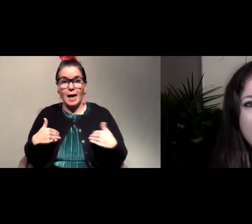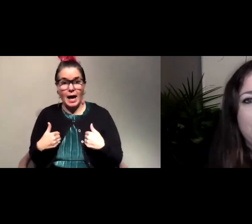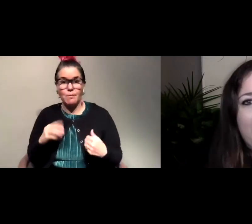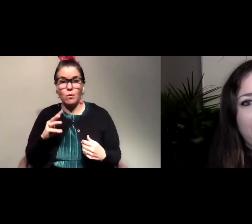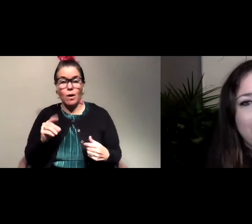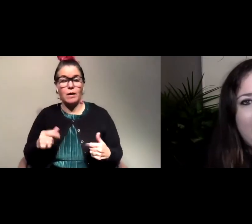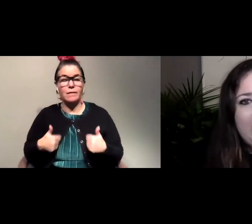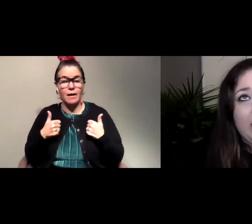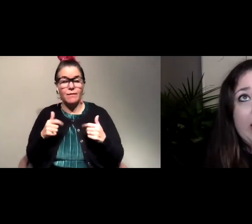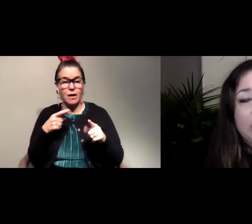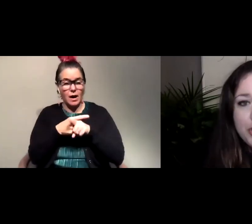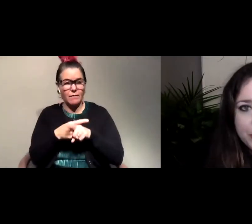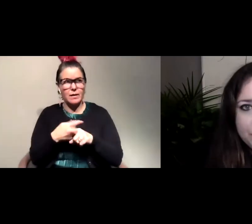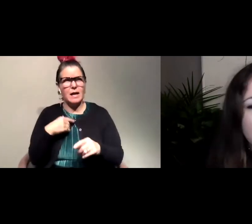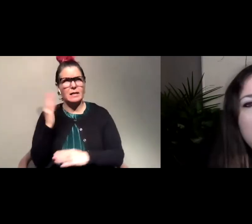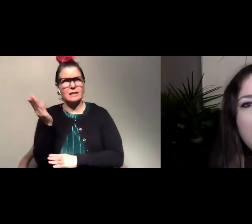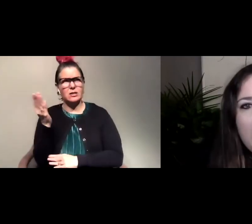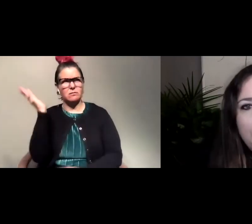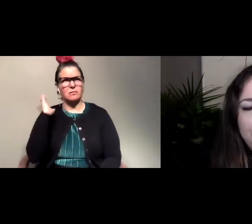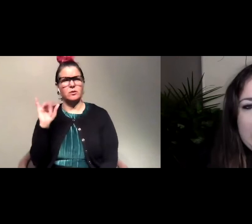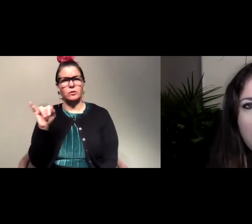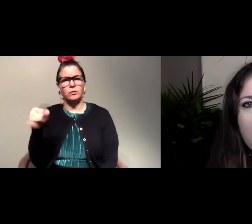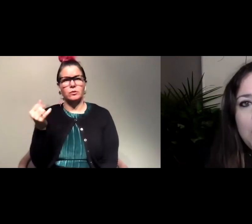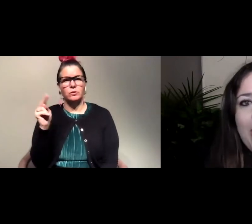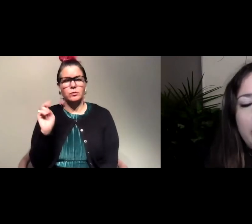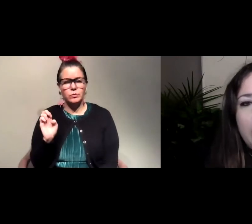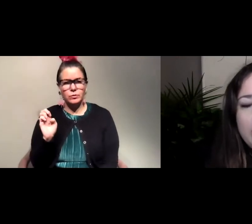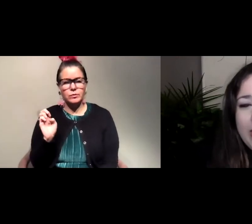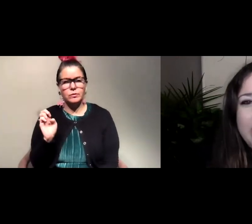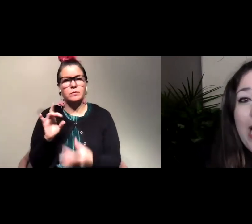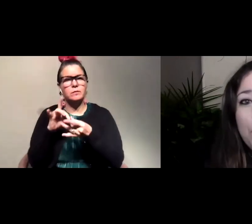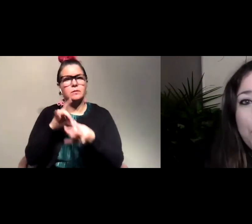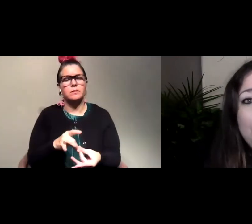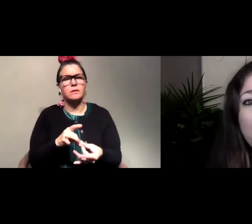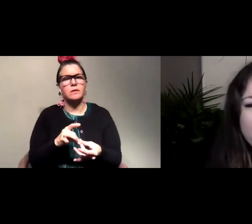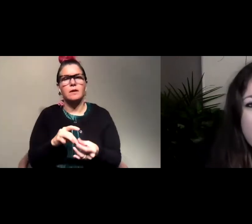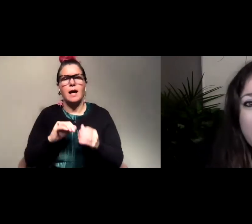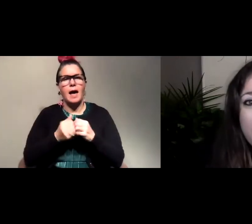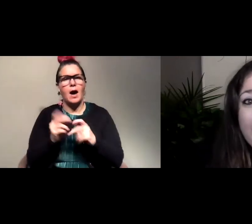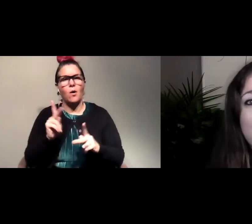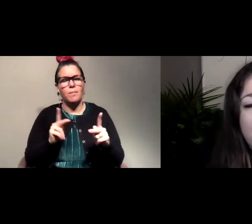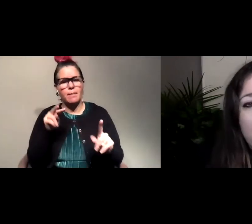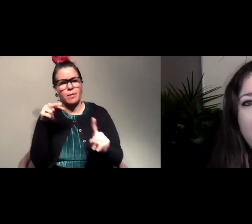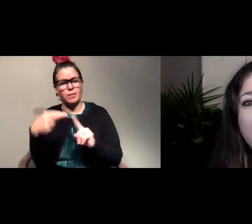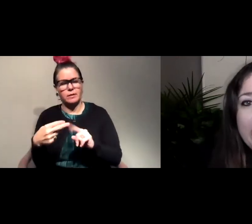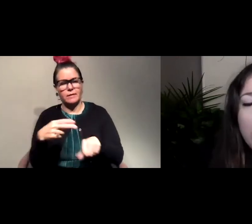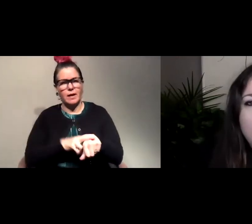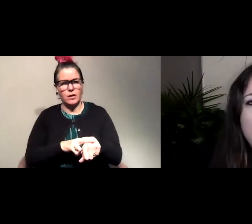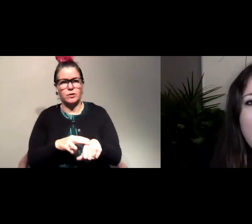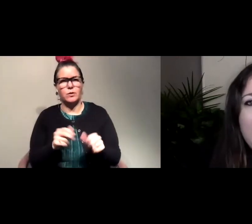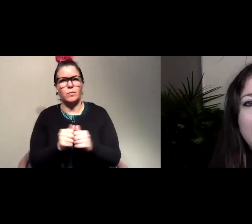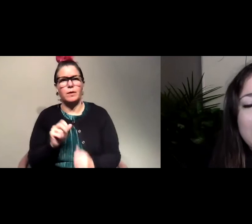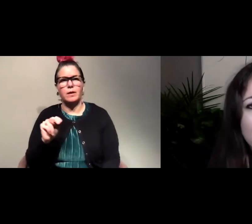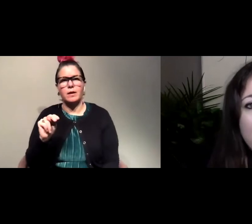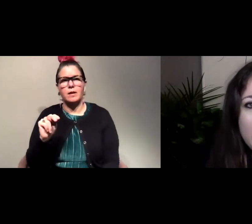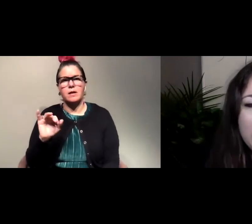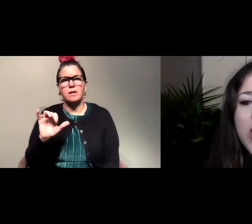we had a whole session about them back in June. It's all about the title of How People Perceive Nature with Nick Yarmie